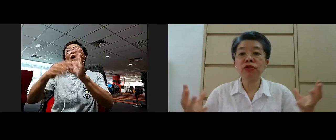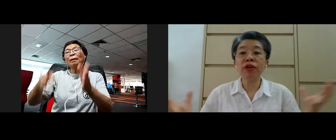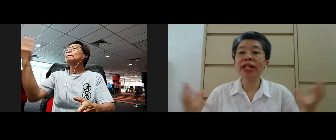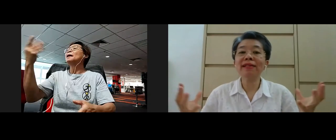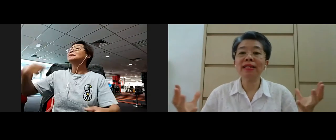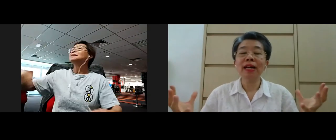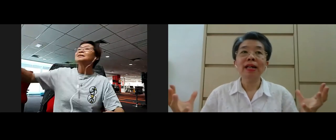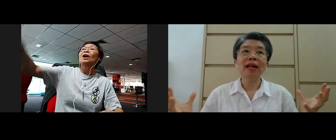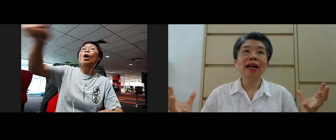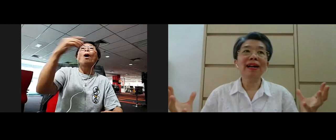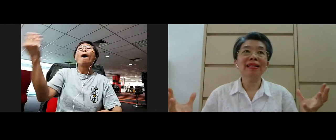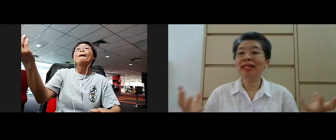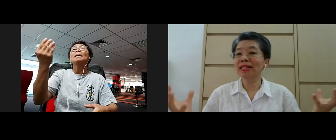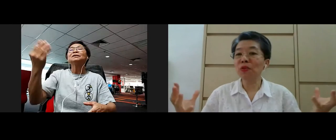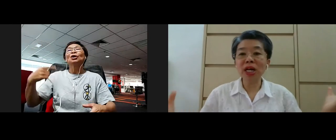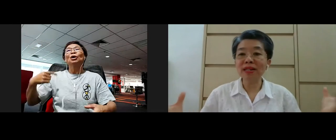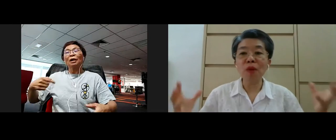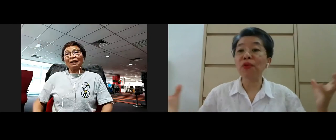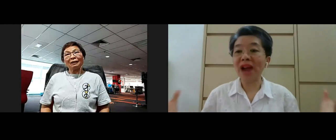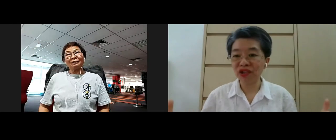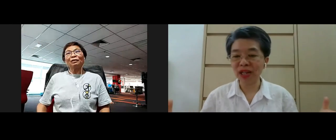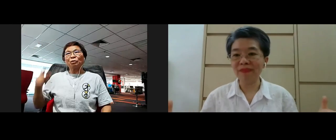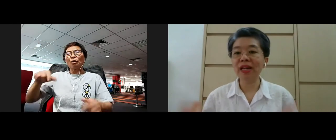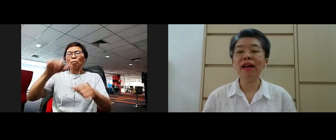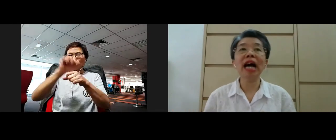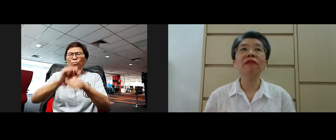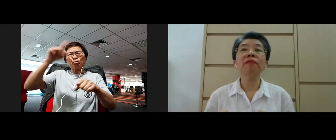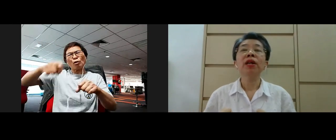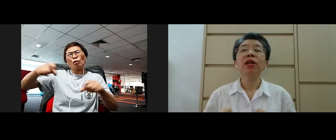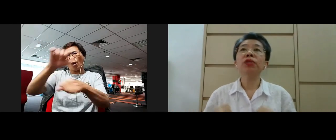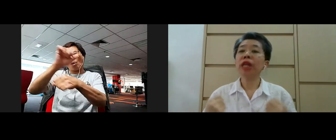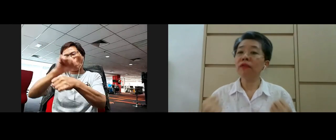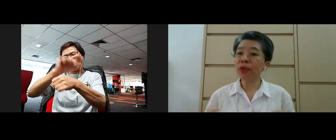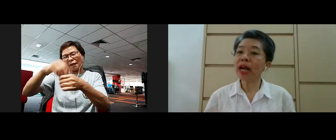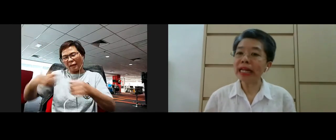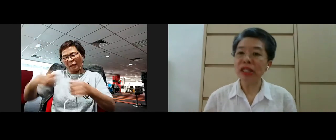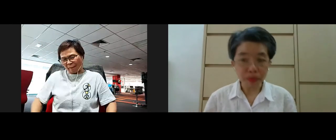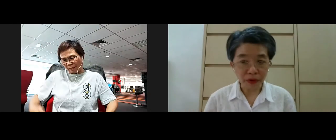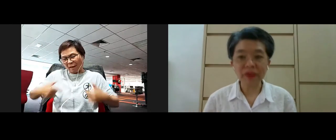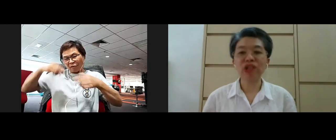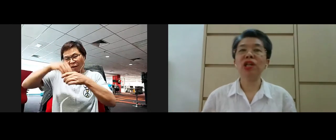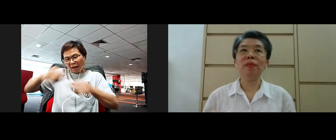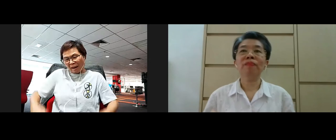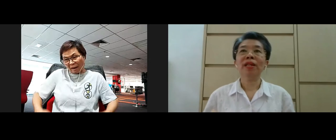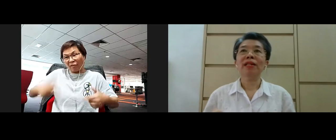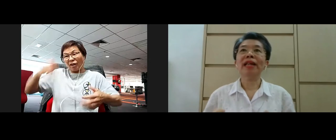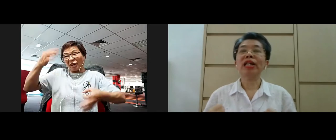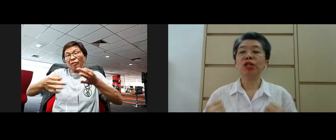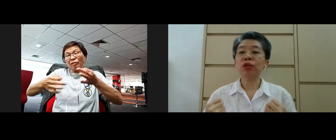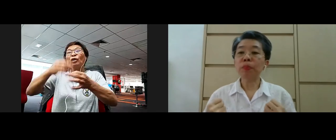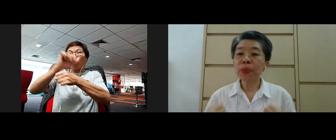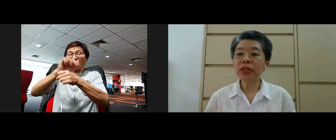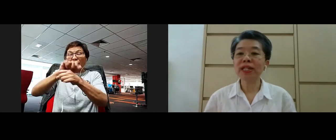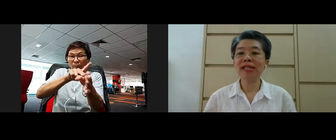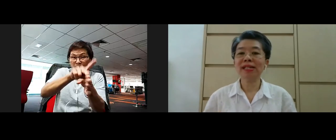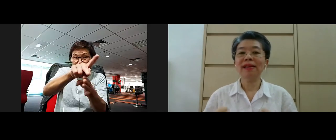we need to conduct a certain work or profession in our life so if we are in a profession that